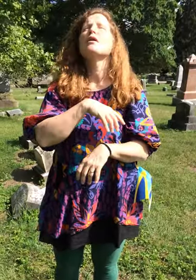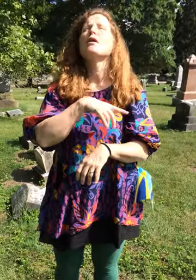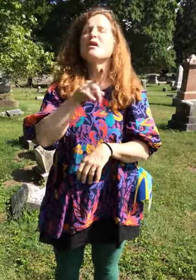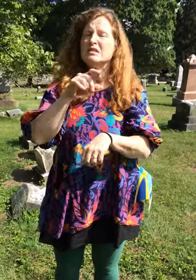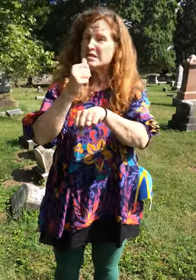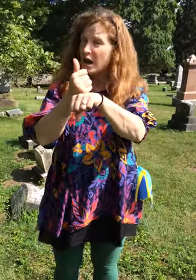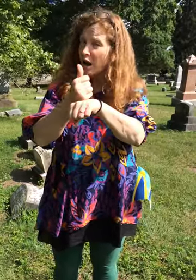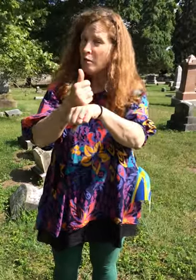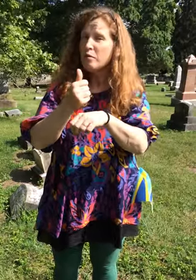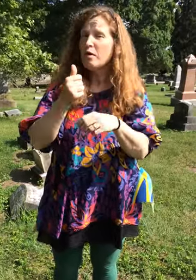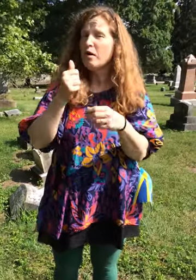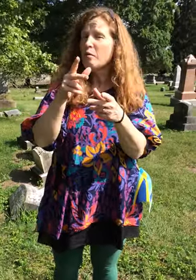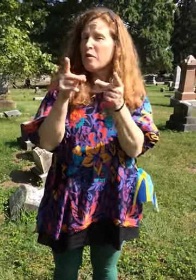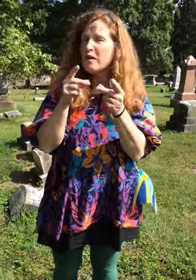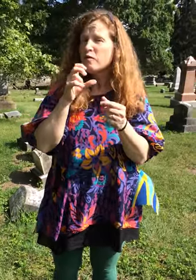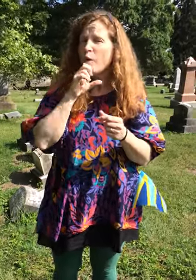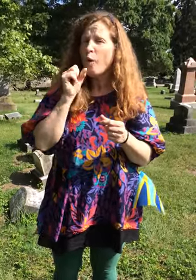Okay. We'll started again. All right.